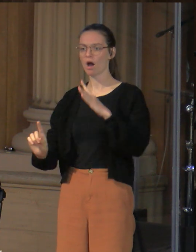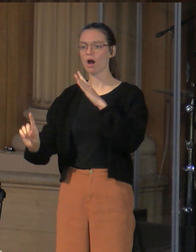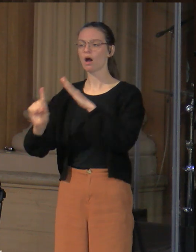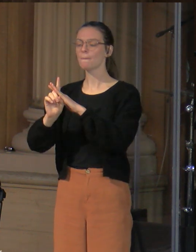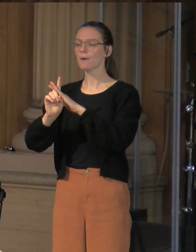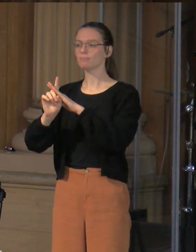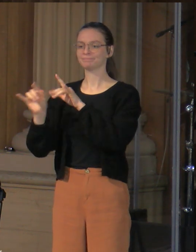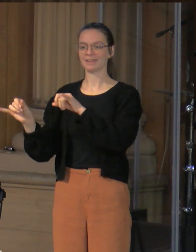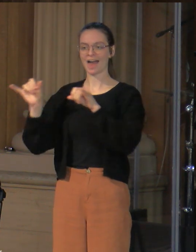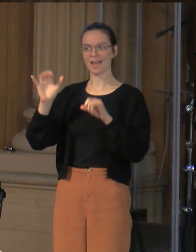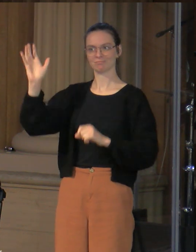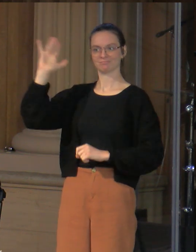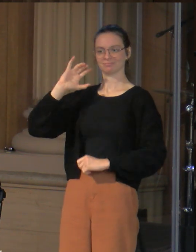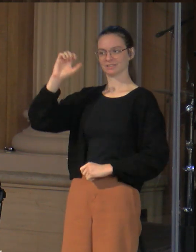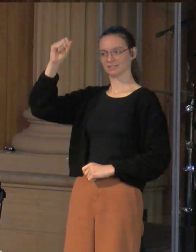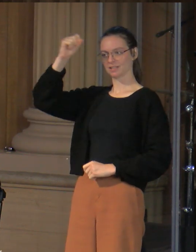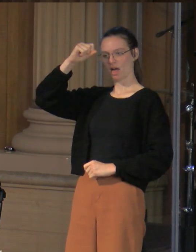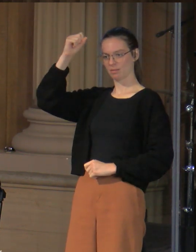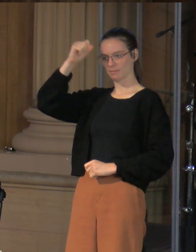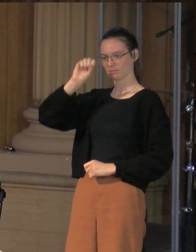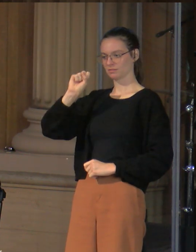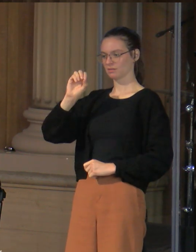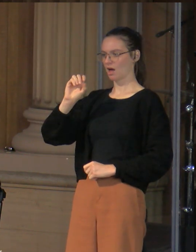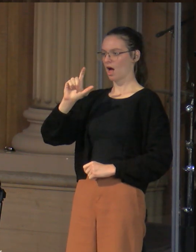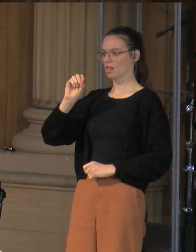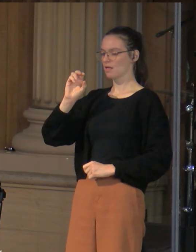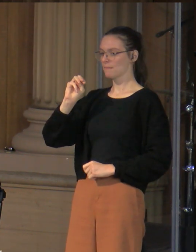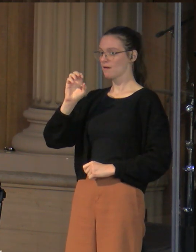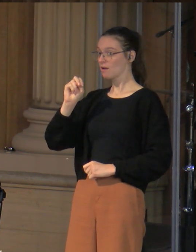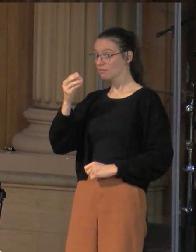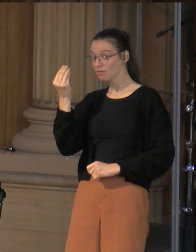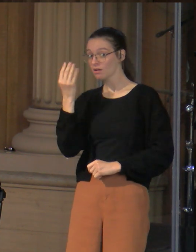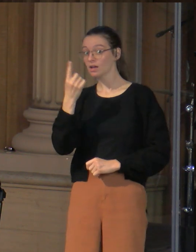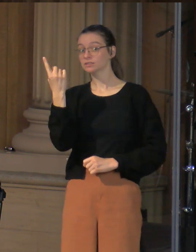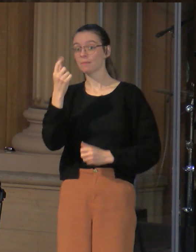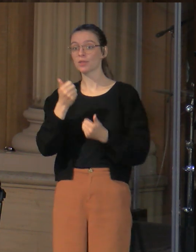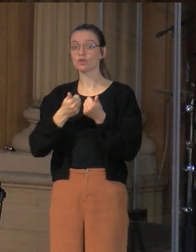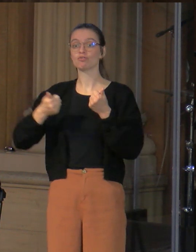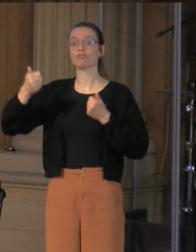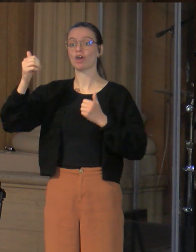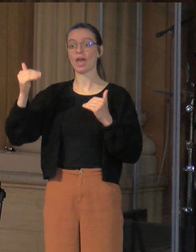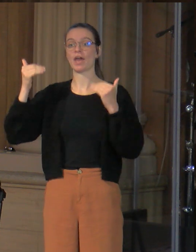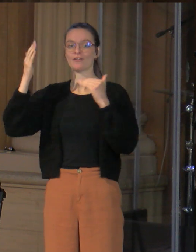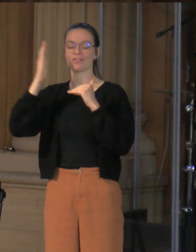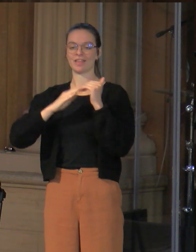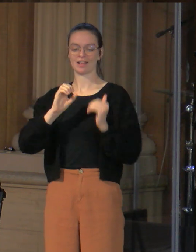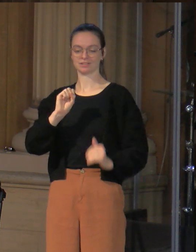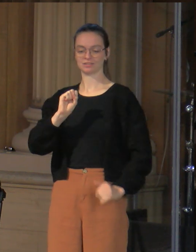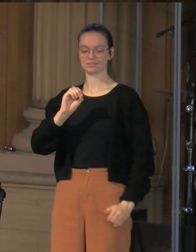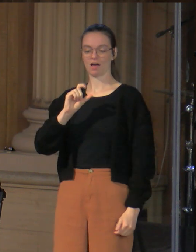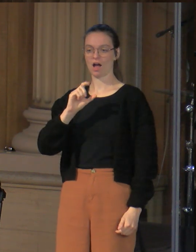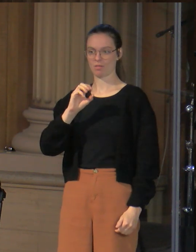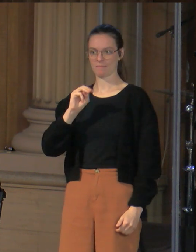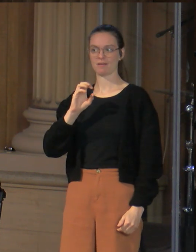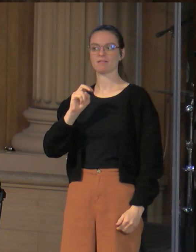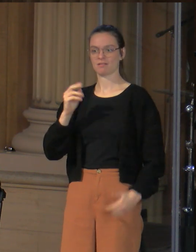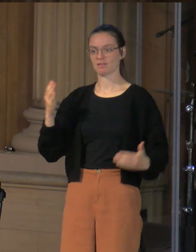And behold, something greater than Solomon is here. When the unclean spirit has gone out of a person, it passes through waterless